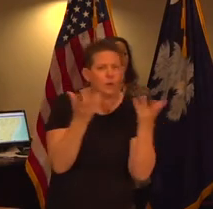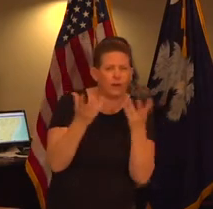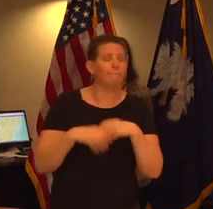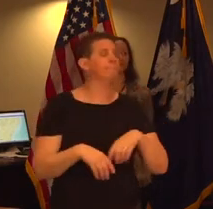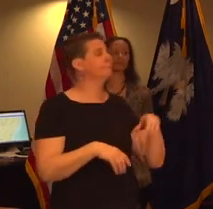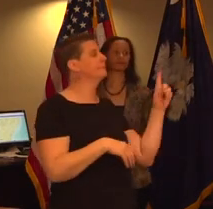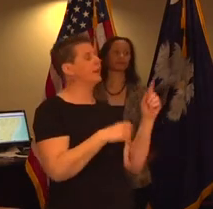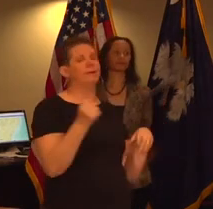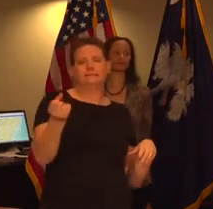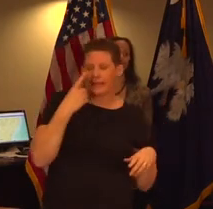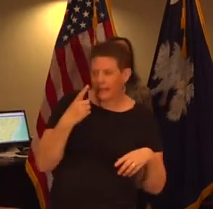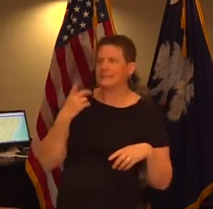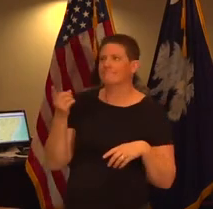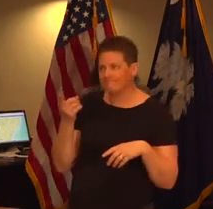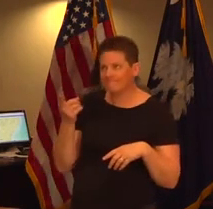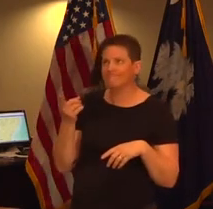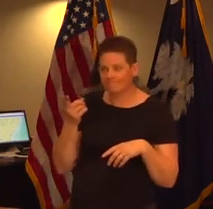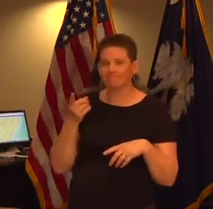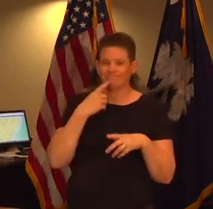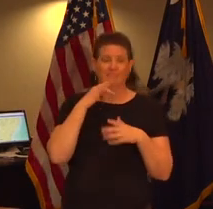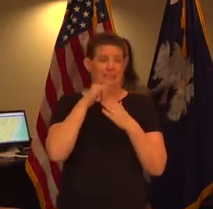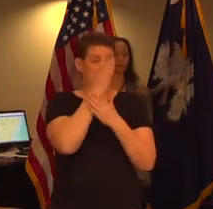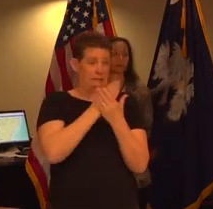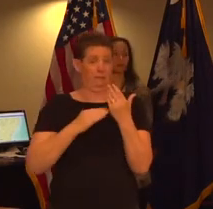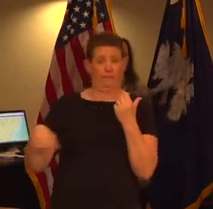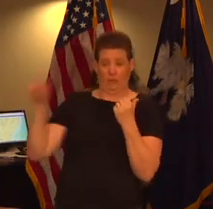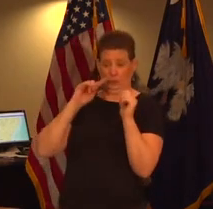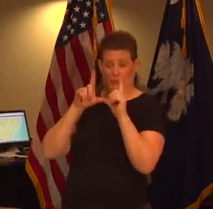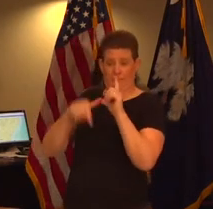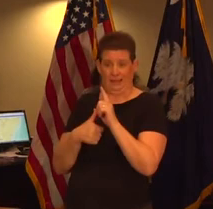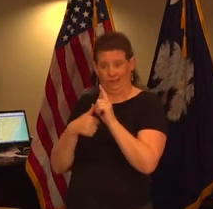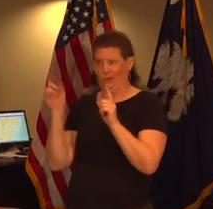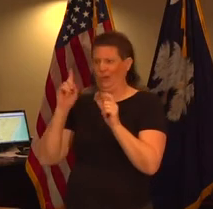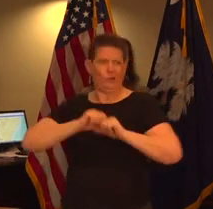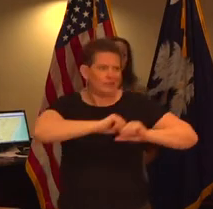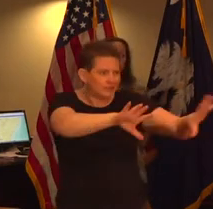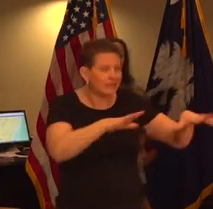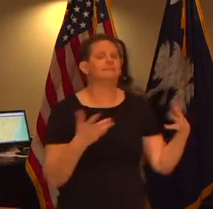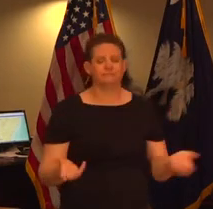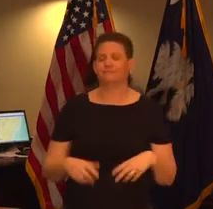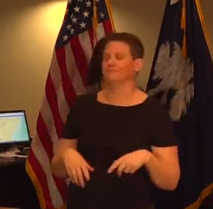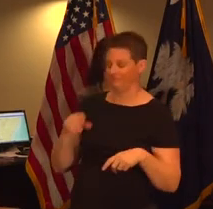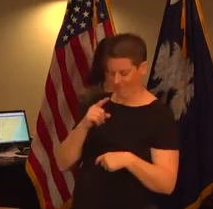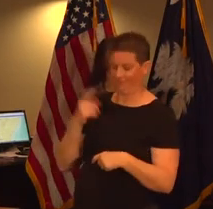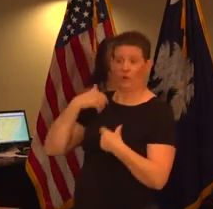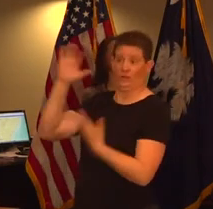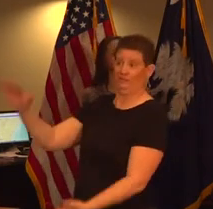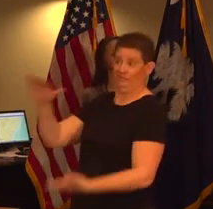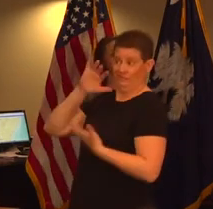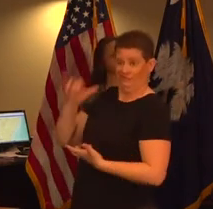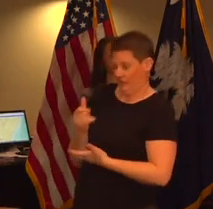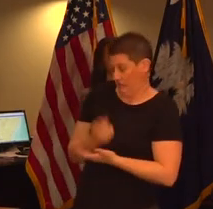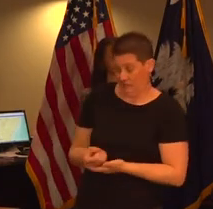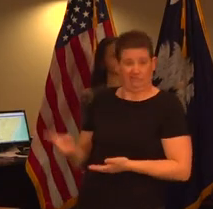stockpile some of the items had been expired and where was it distributed we received this shipment last week